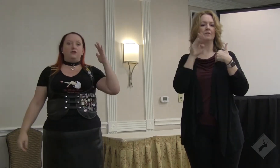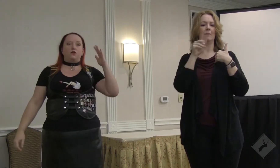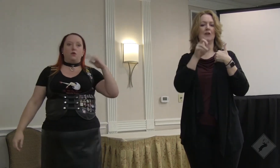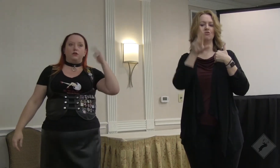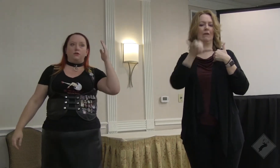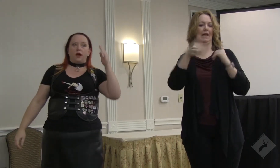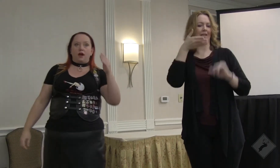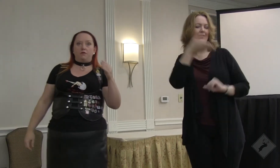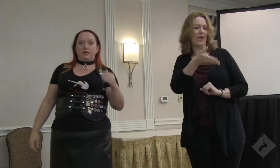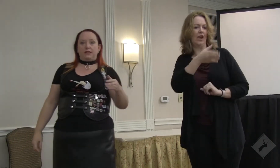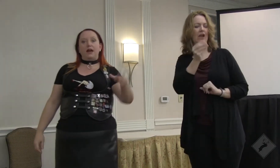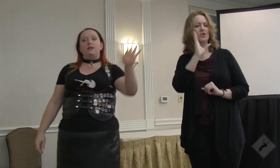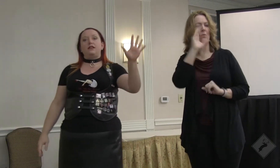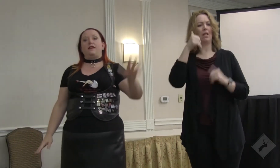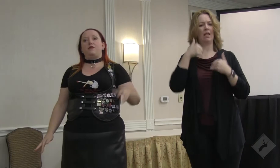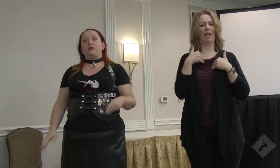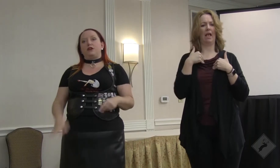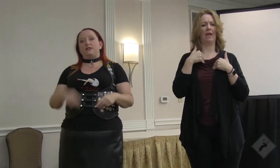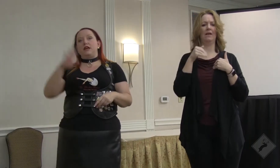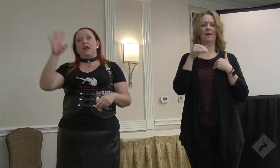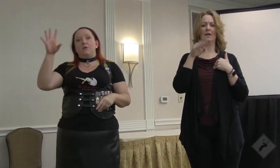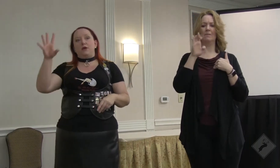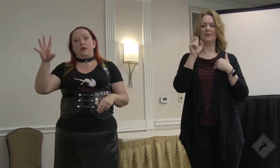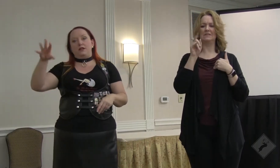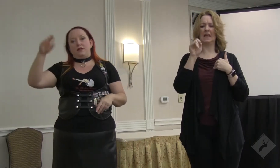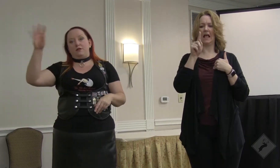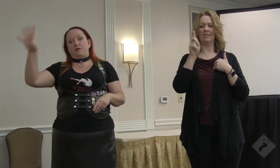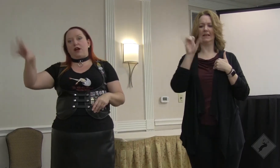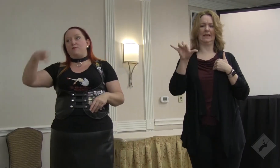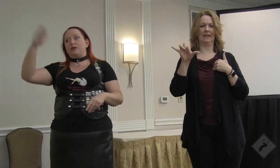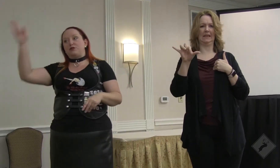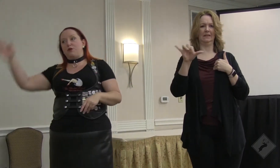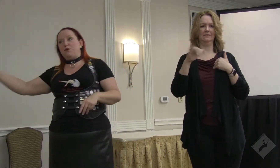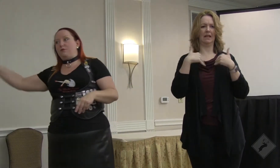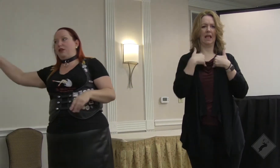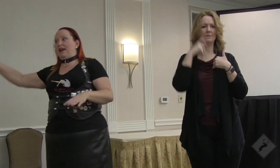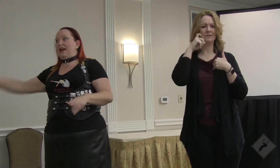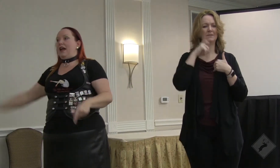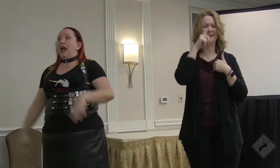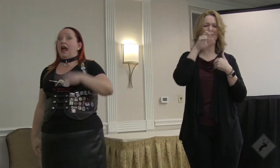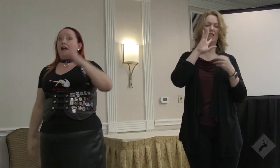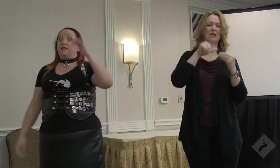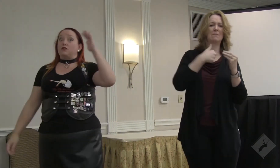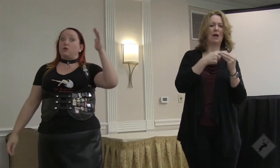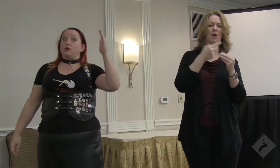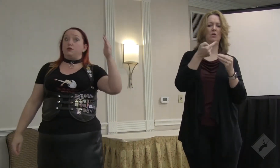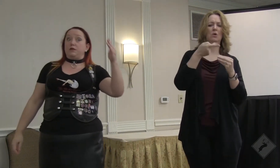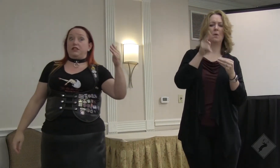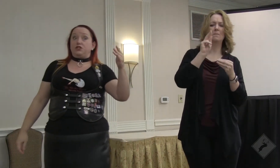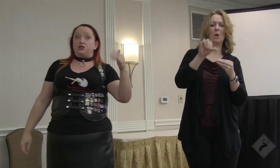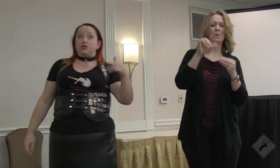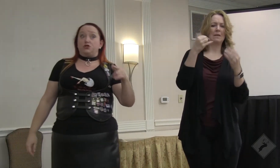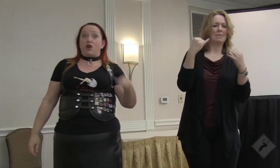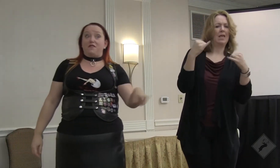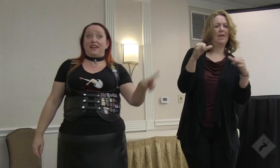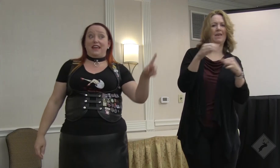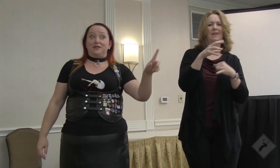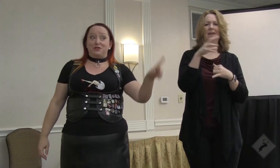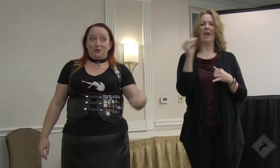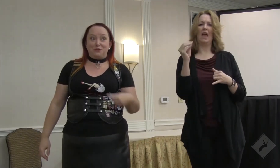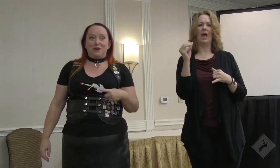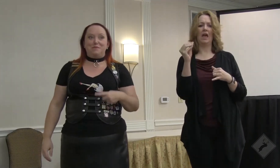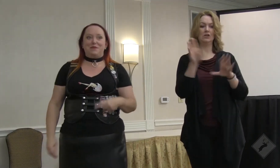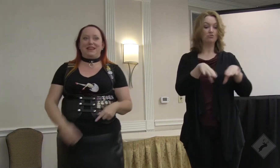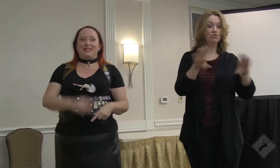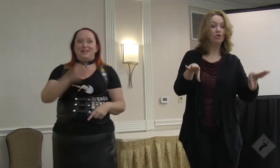there, and you're going to have bestiality there because we, the flyer mentioned pony play, and there's going to be trafficking